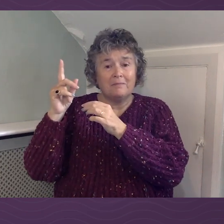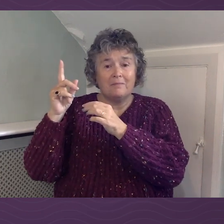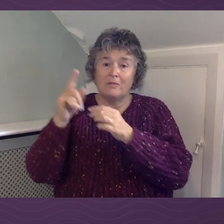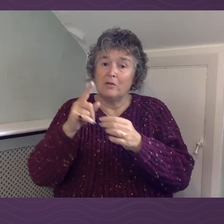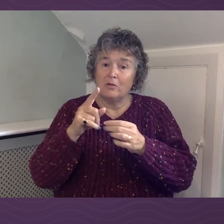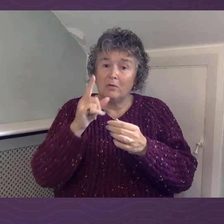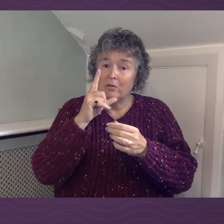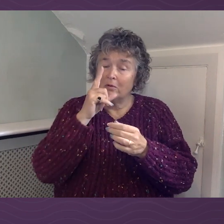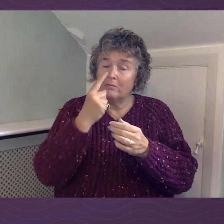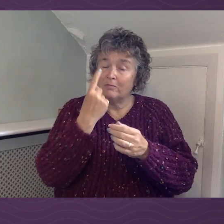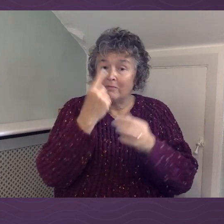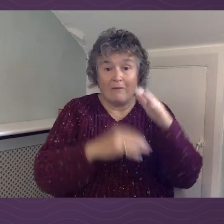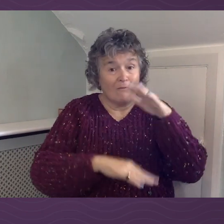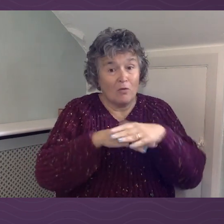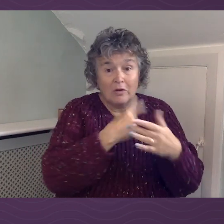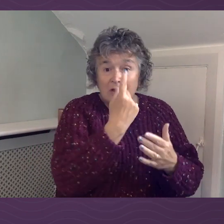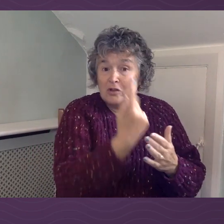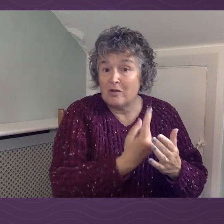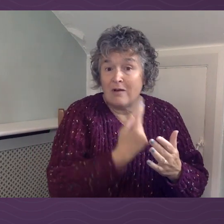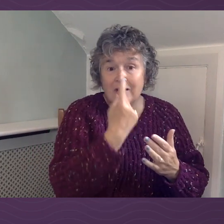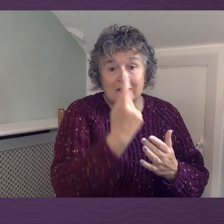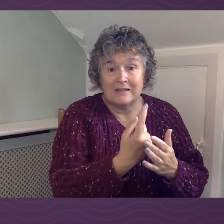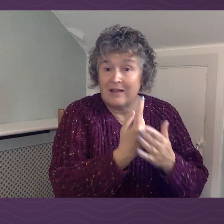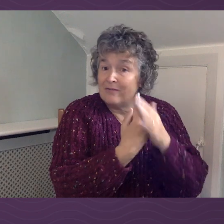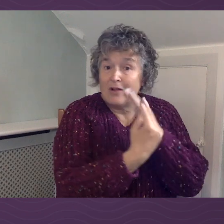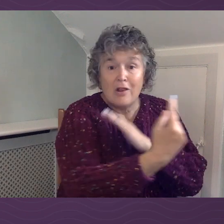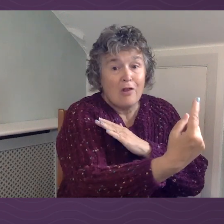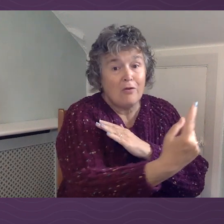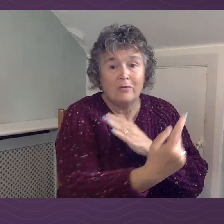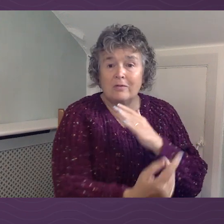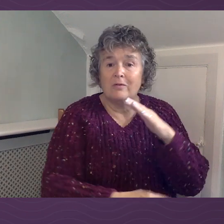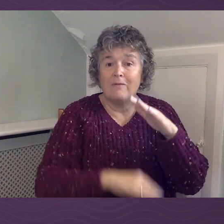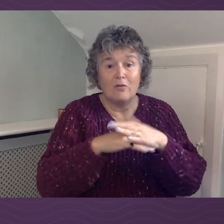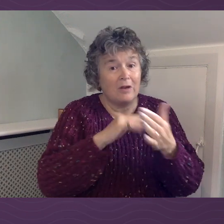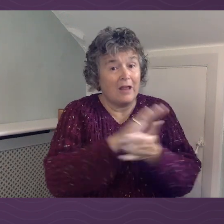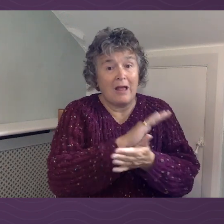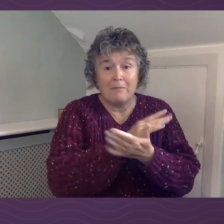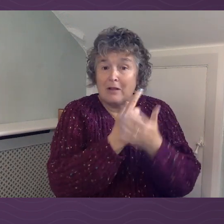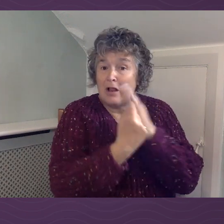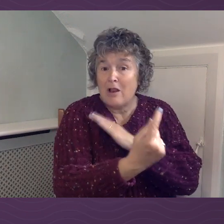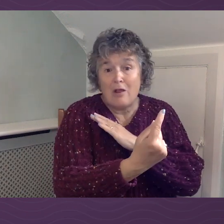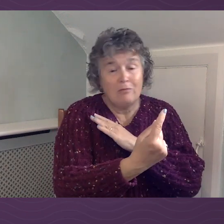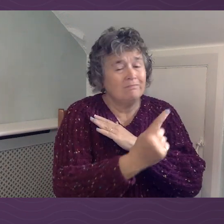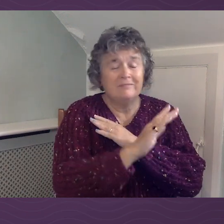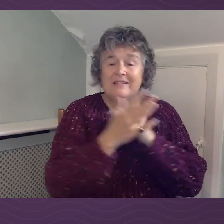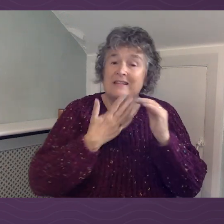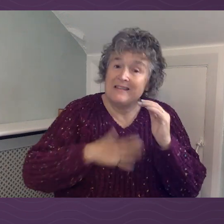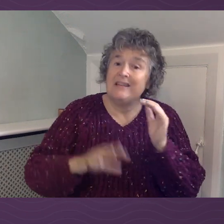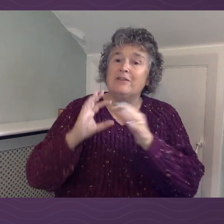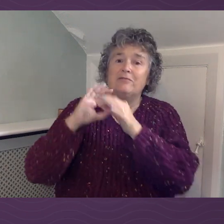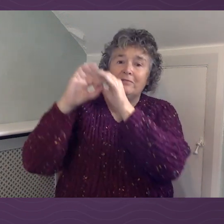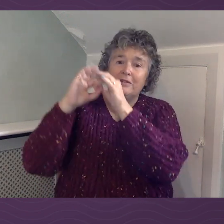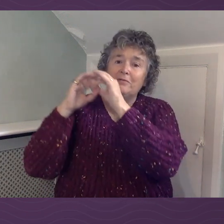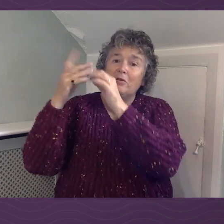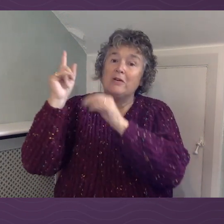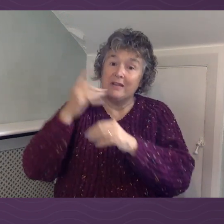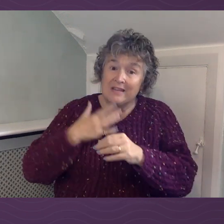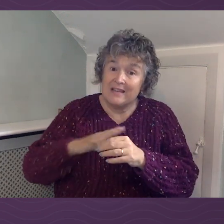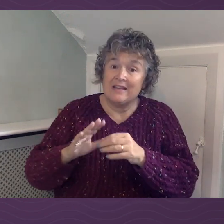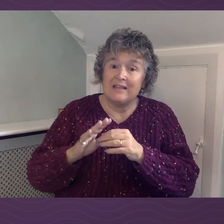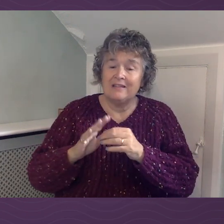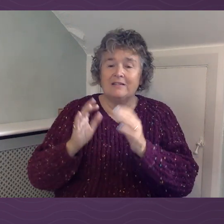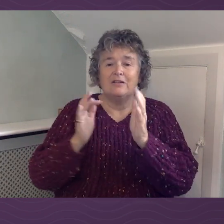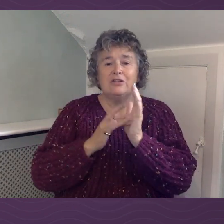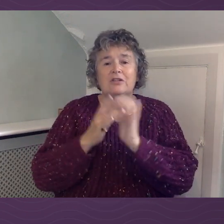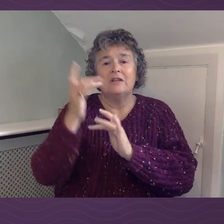fully yourself or fully fulfilled or happy if you do not have this relationship with God. And